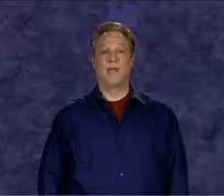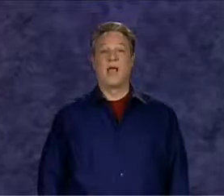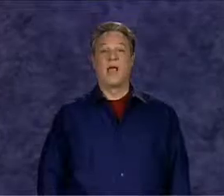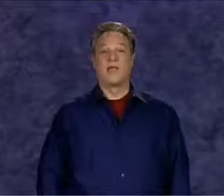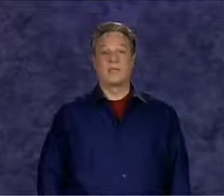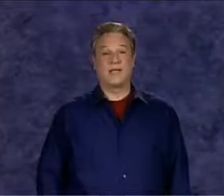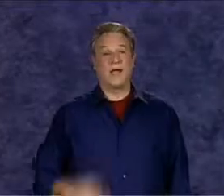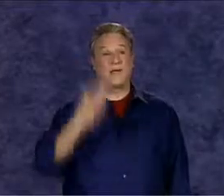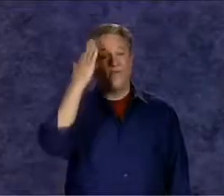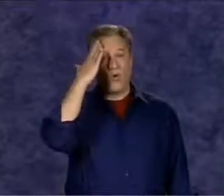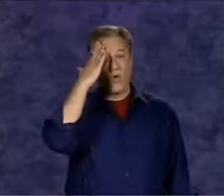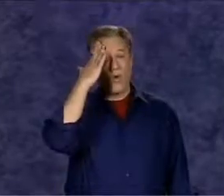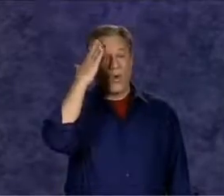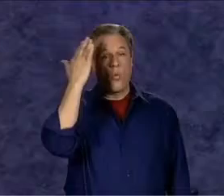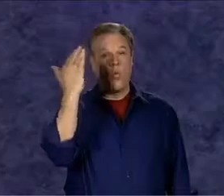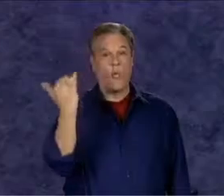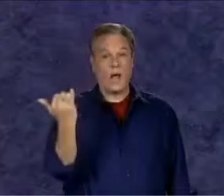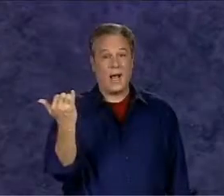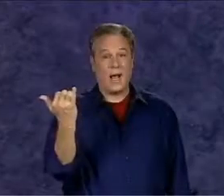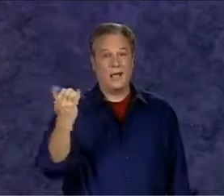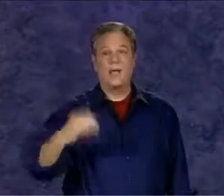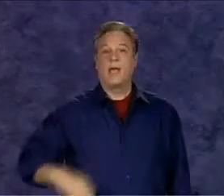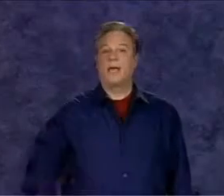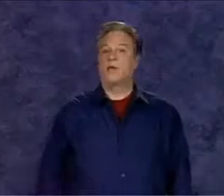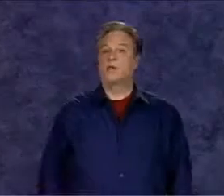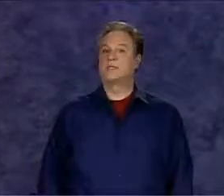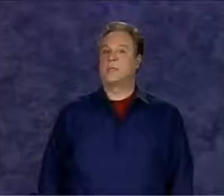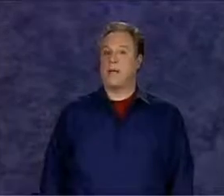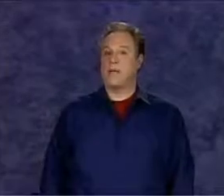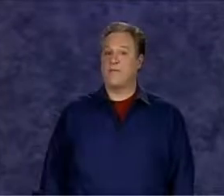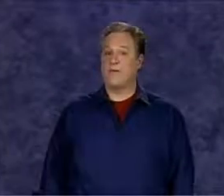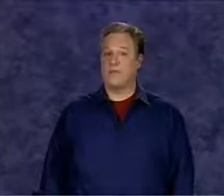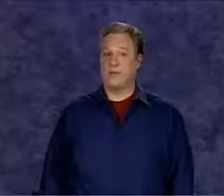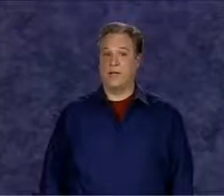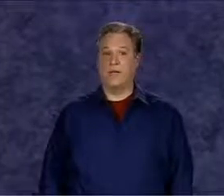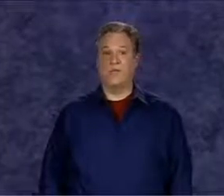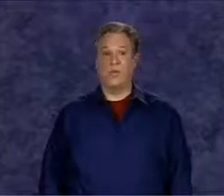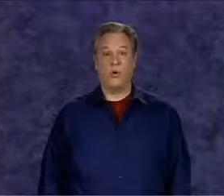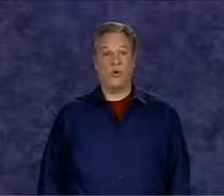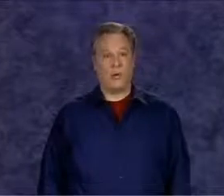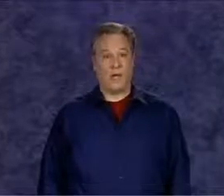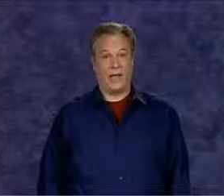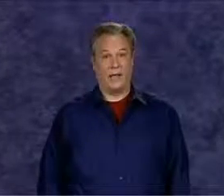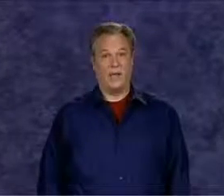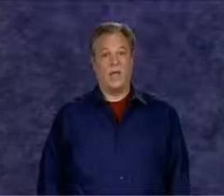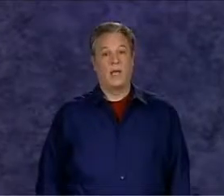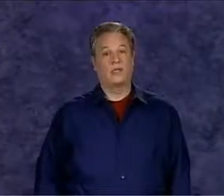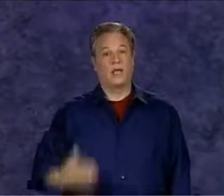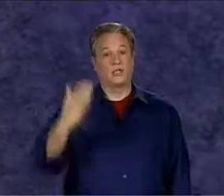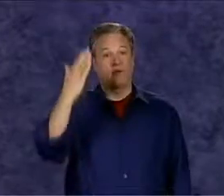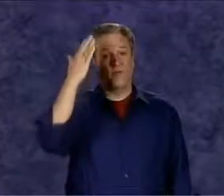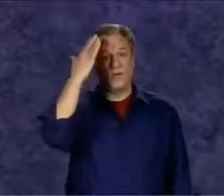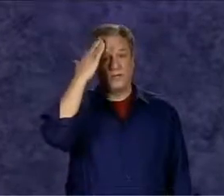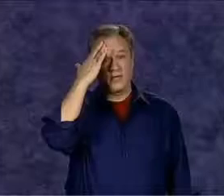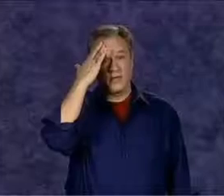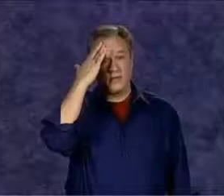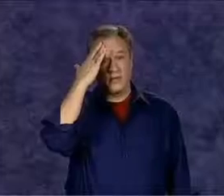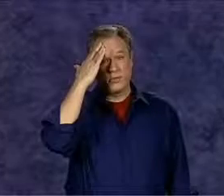the sign for why includes a modified spelling of the word why touch the fingers of the W